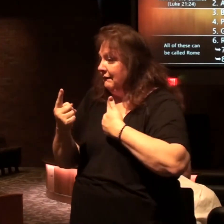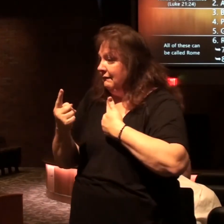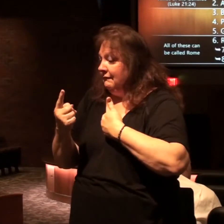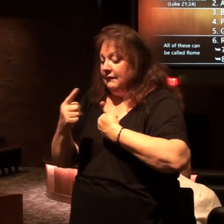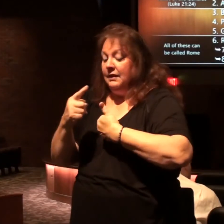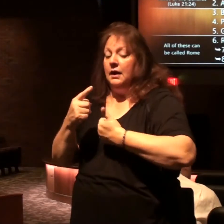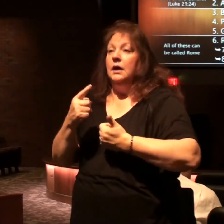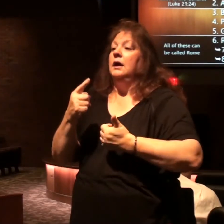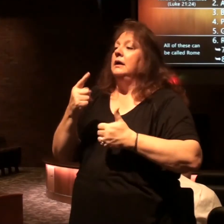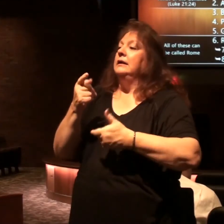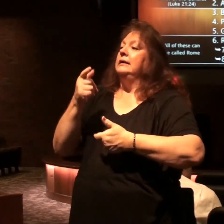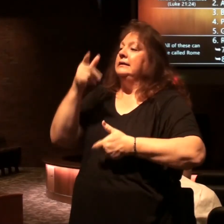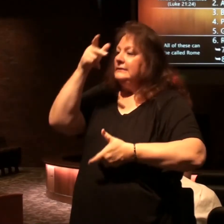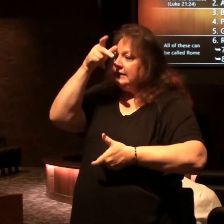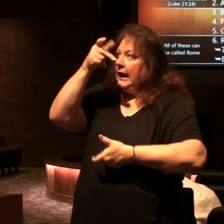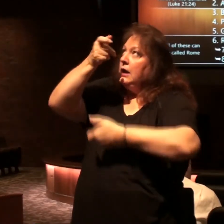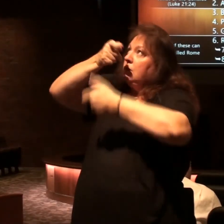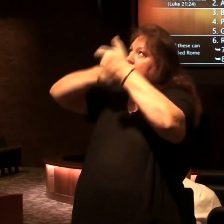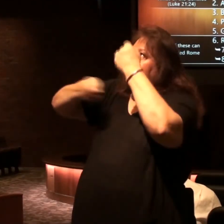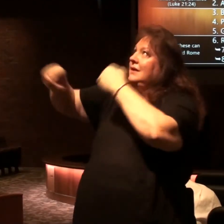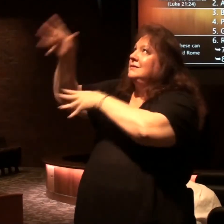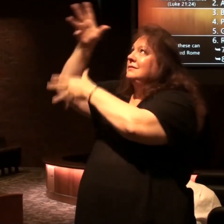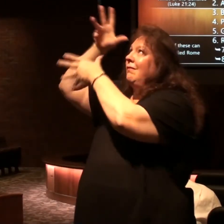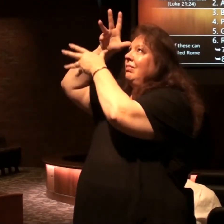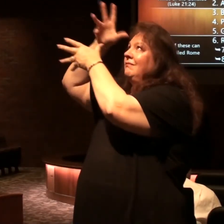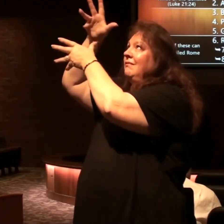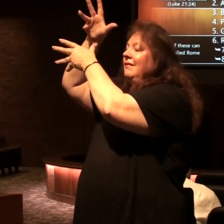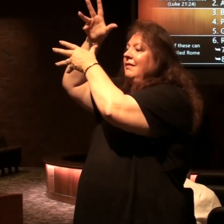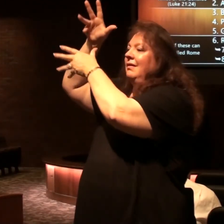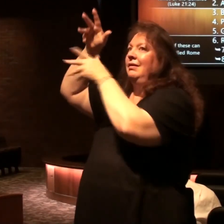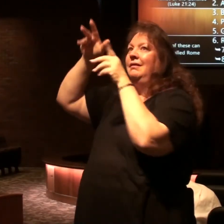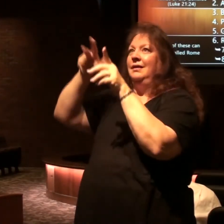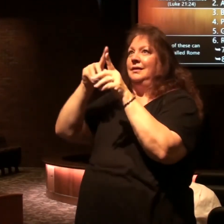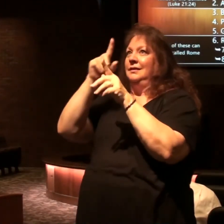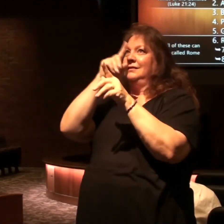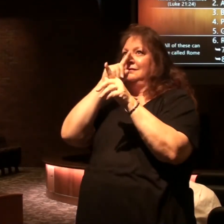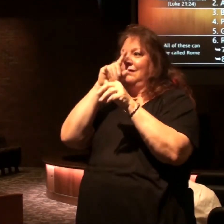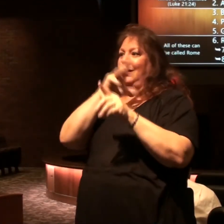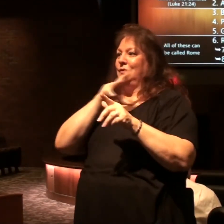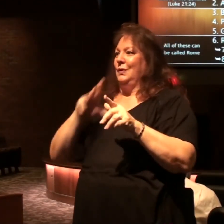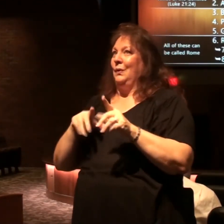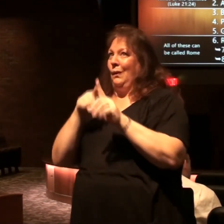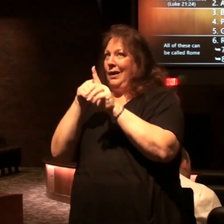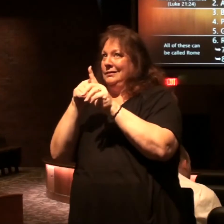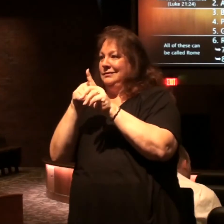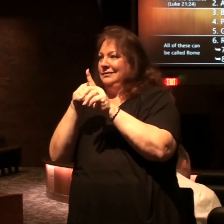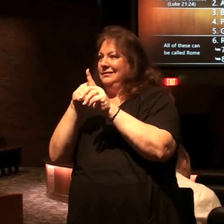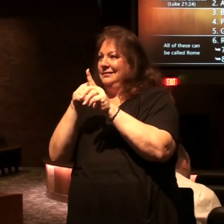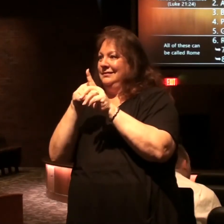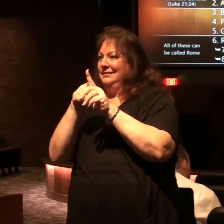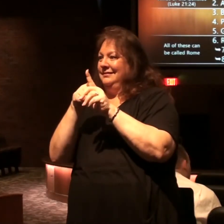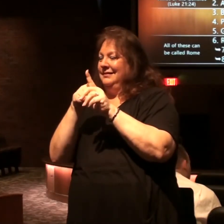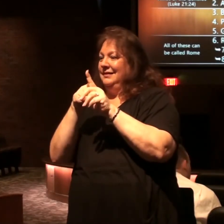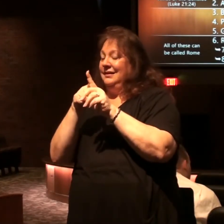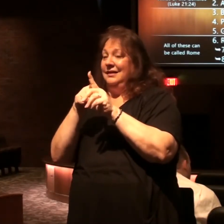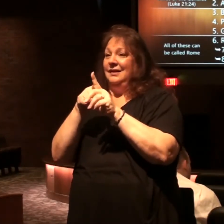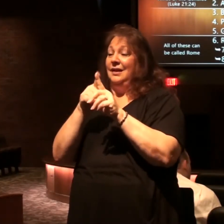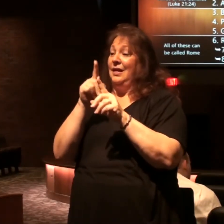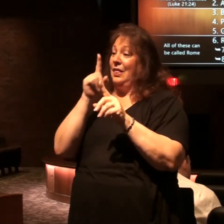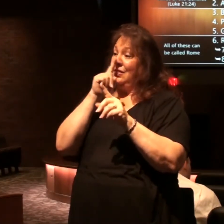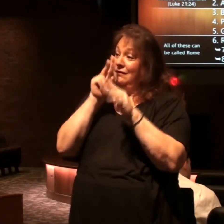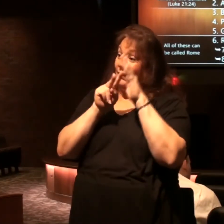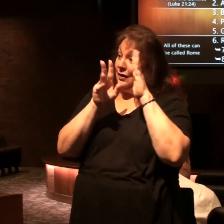satan wants to replace god the father here's his counterfeit christ the false